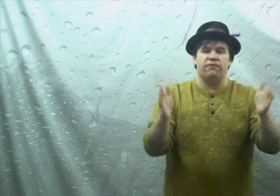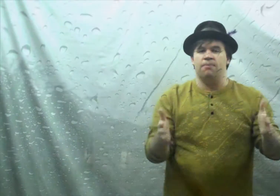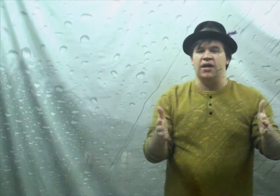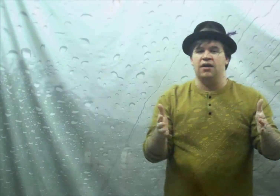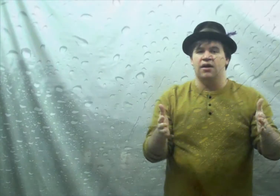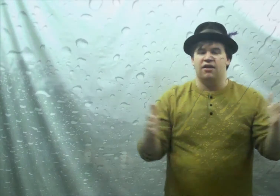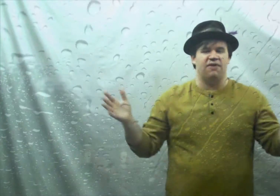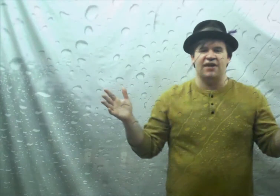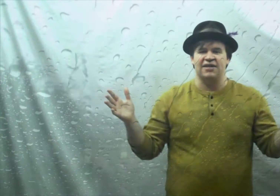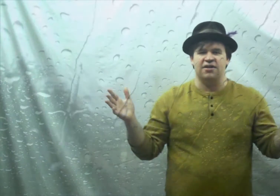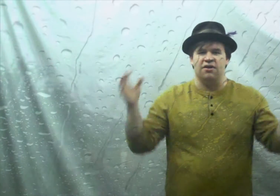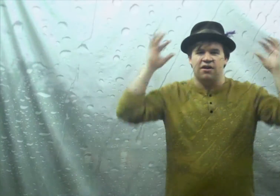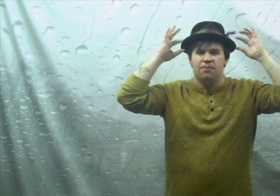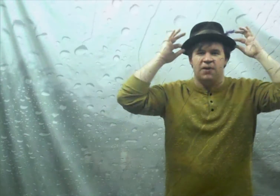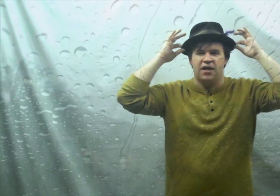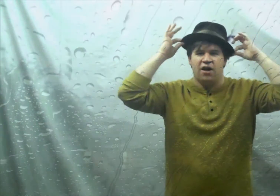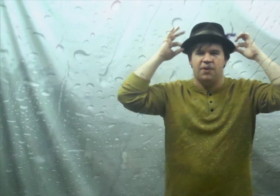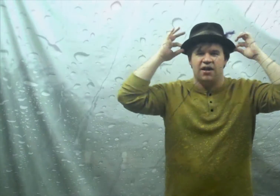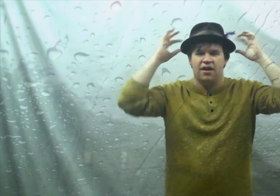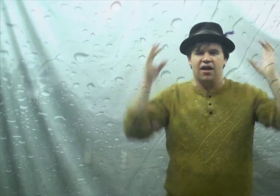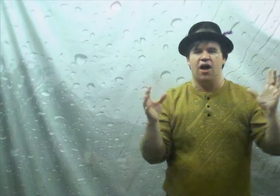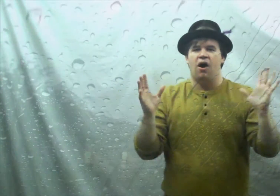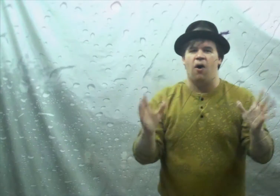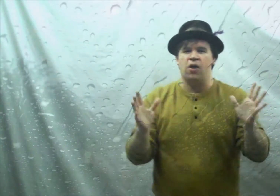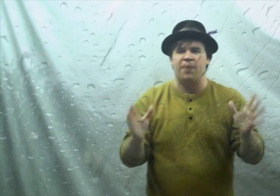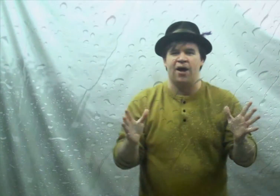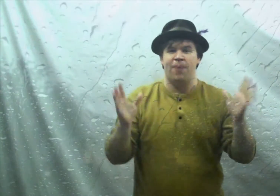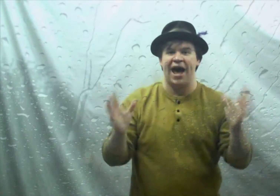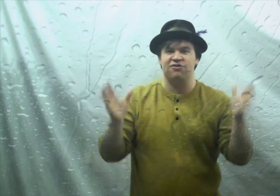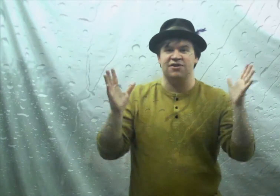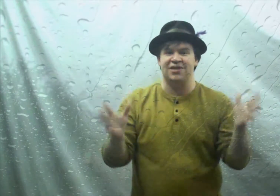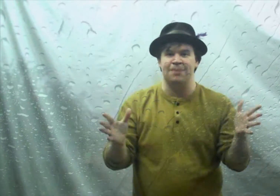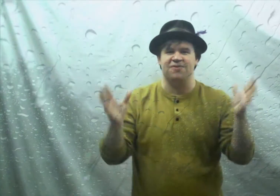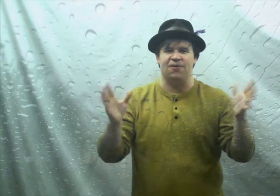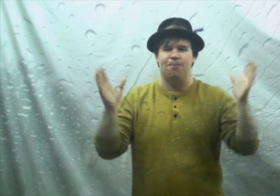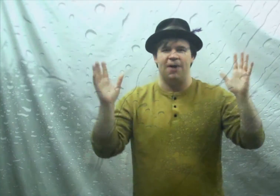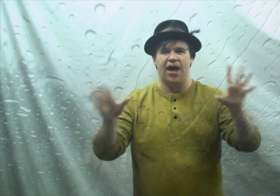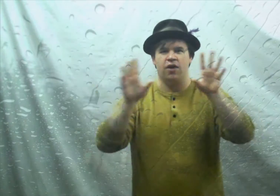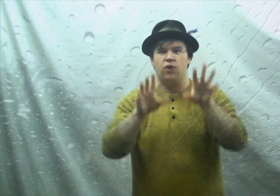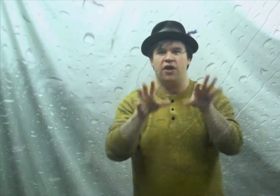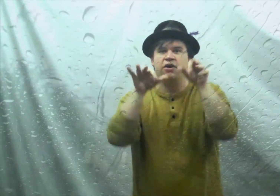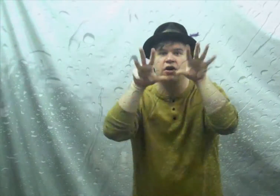from me the fantastical PLP all about Patrick's tips for bad weather